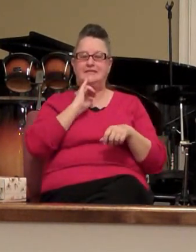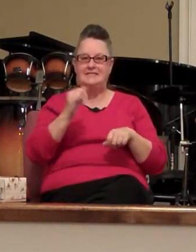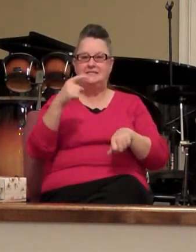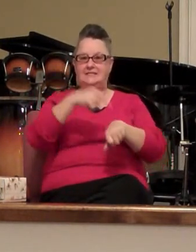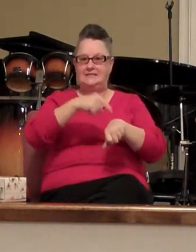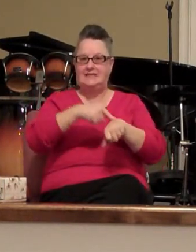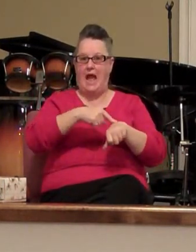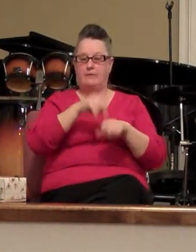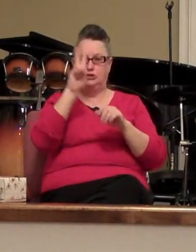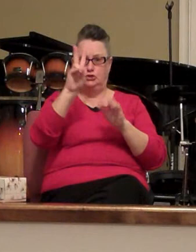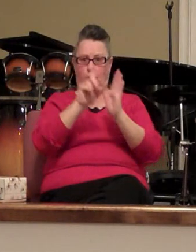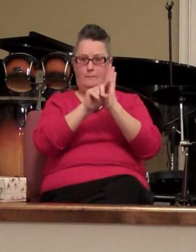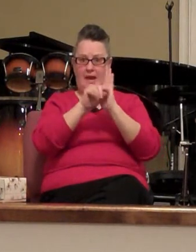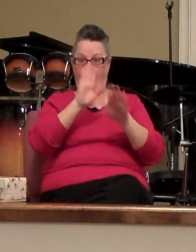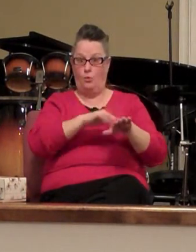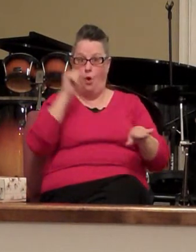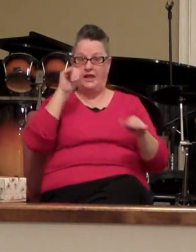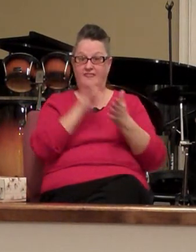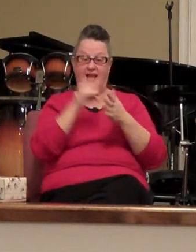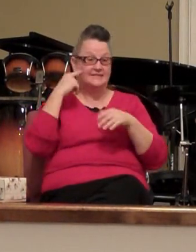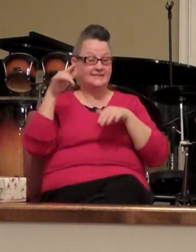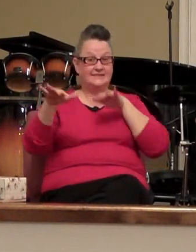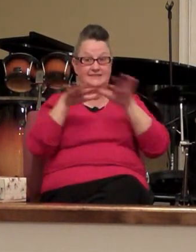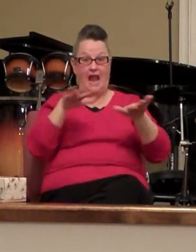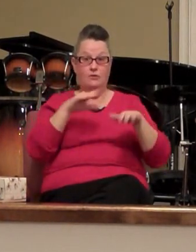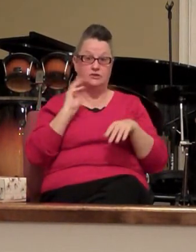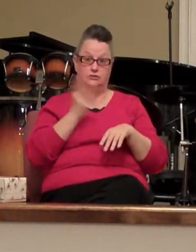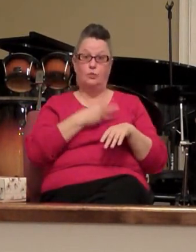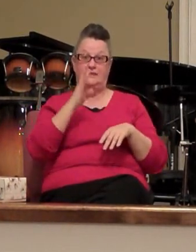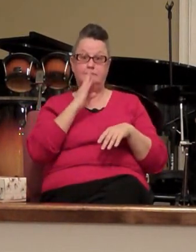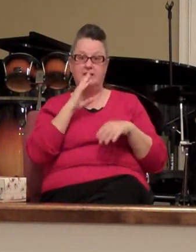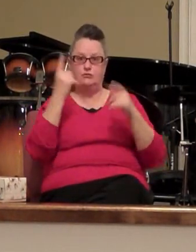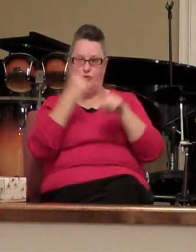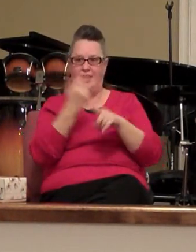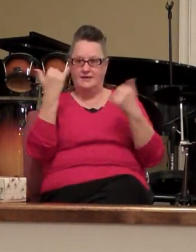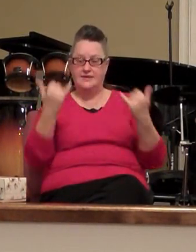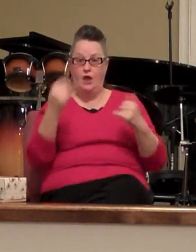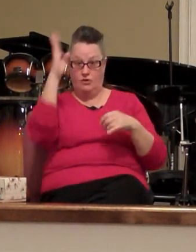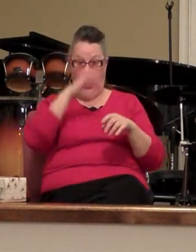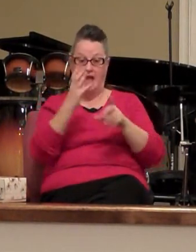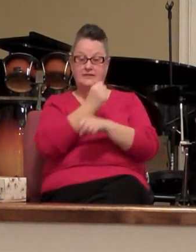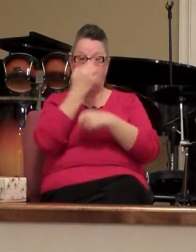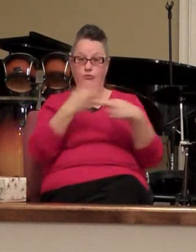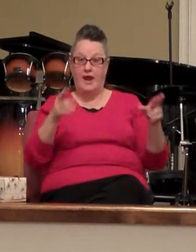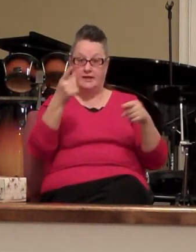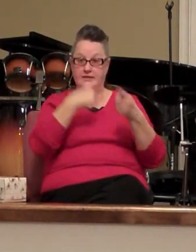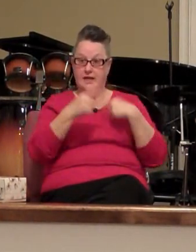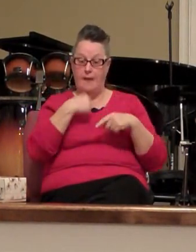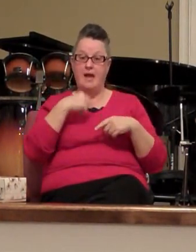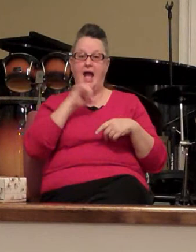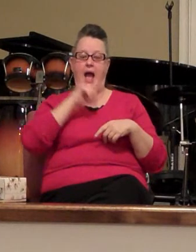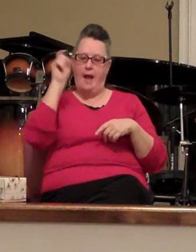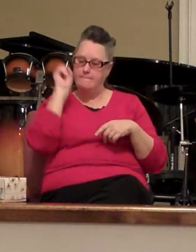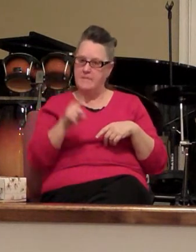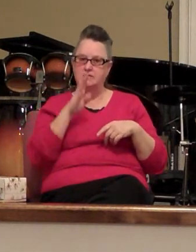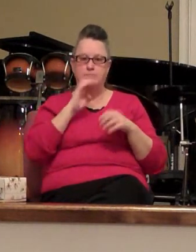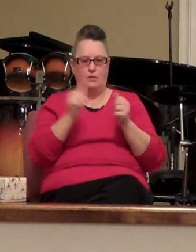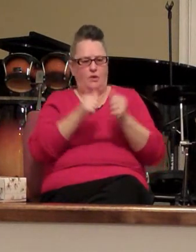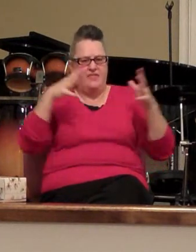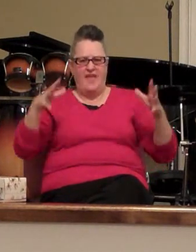It's a two-minute warning. it's telling me as we speak, God's getting ready to come. And I've got to be without spot and wrinkle